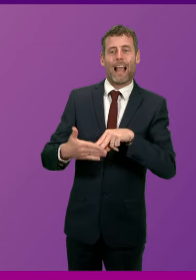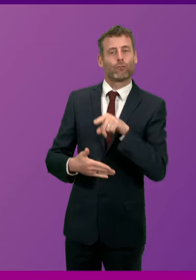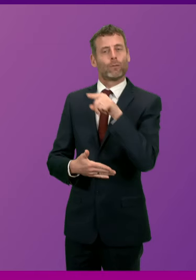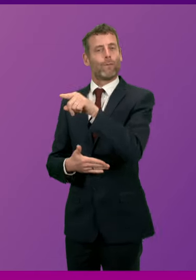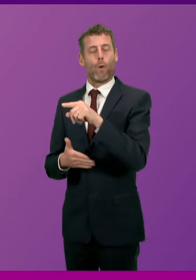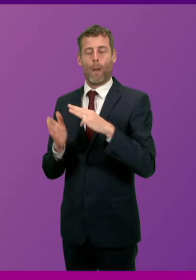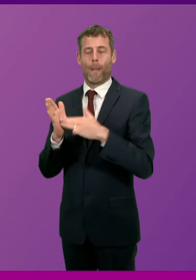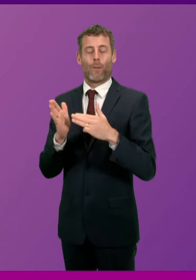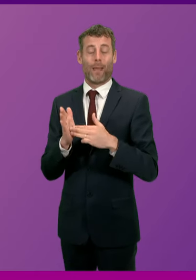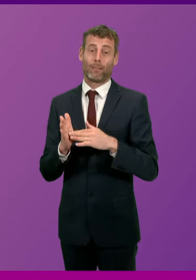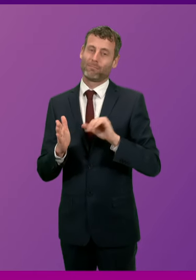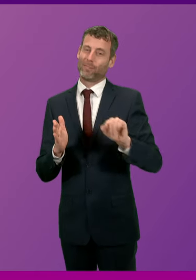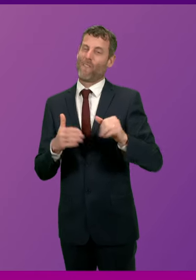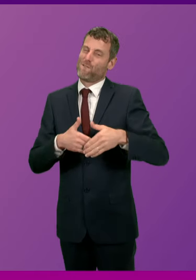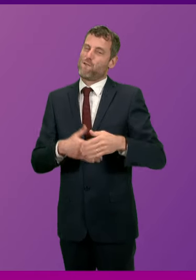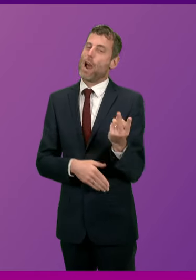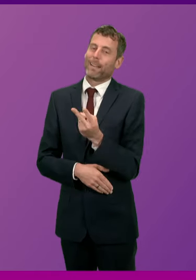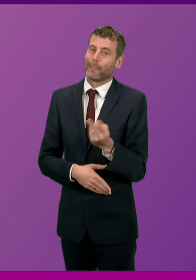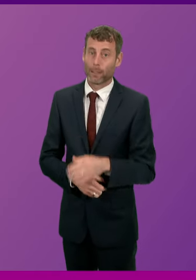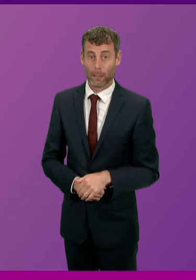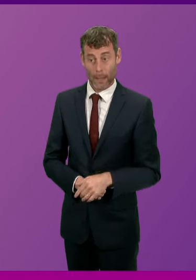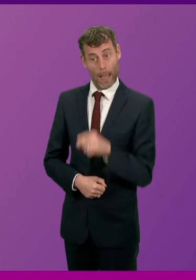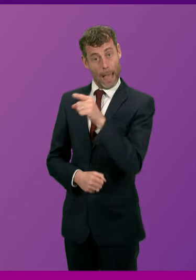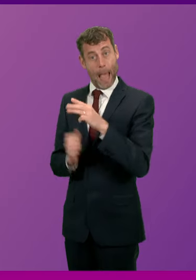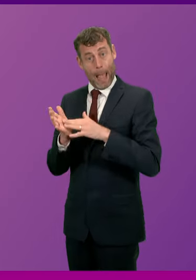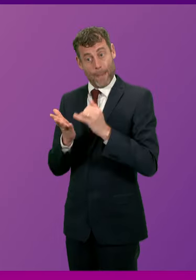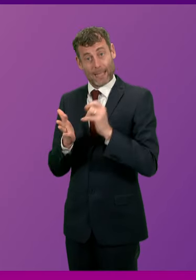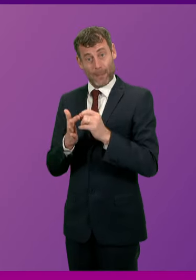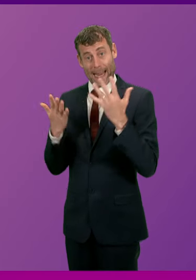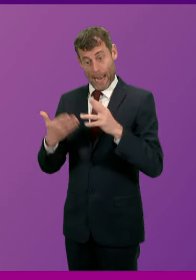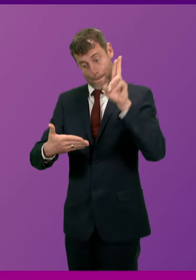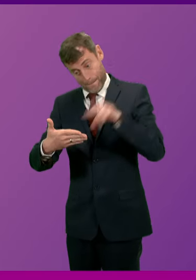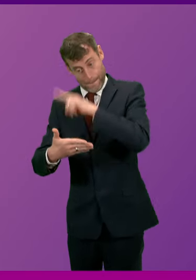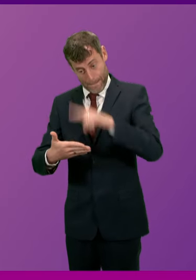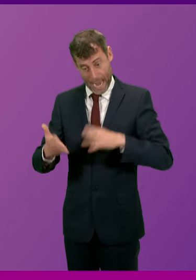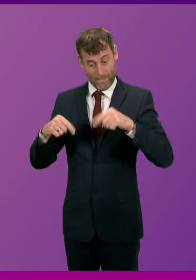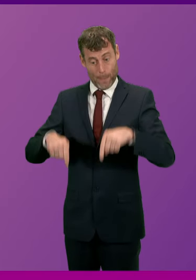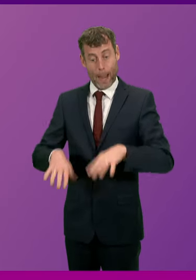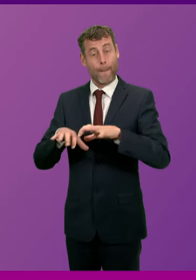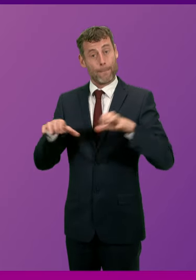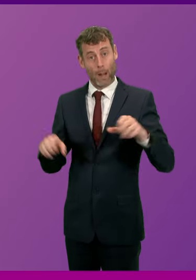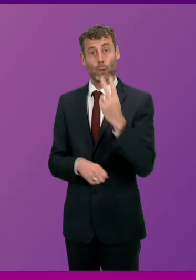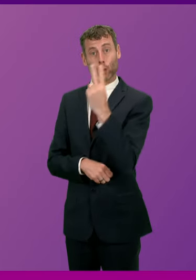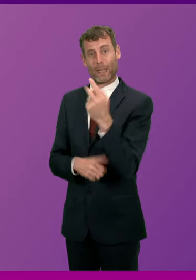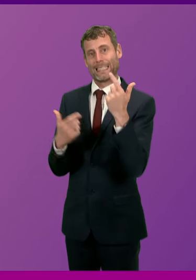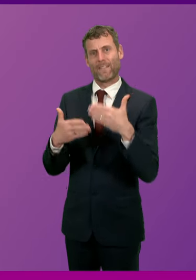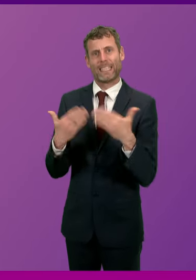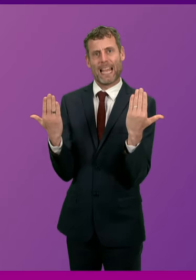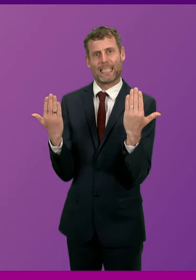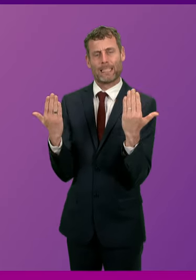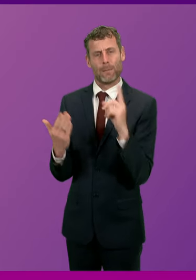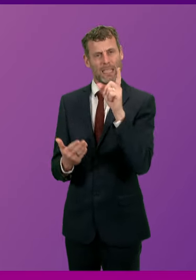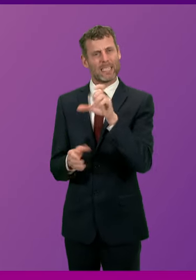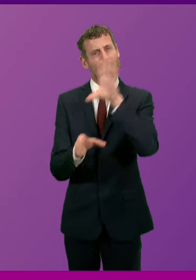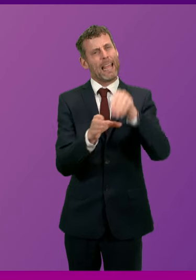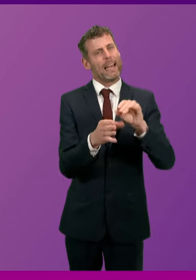Michael Matheson. That MSP has now been banned from Parliament for 27 days, but he's not been suspended from the